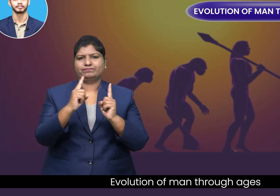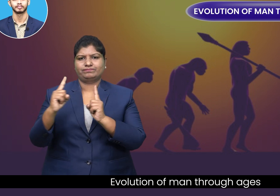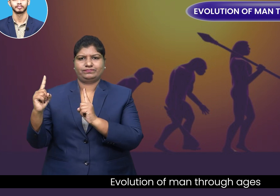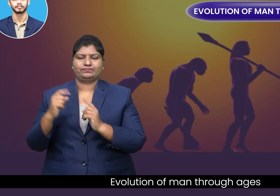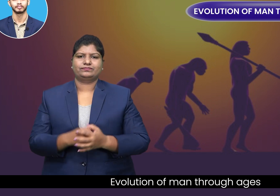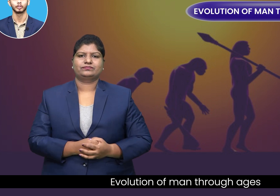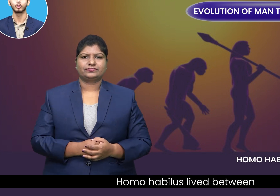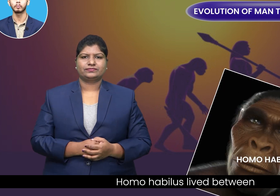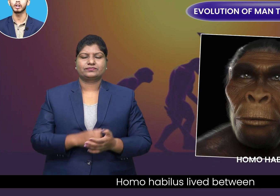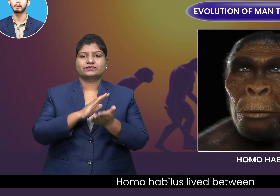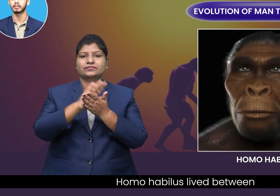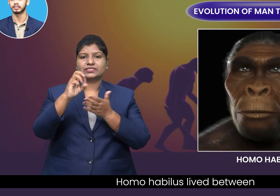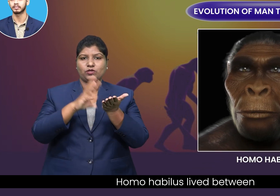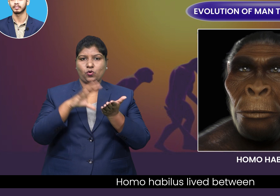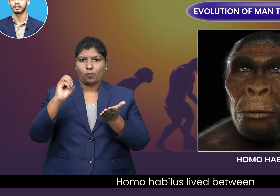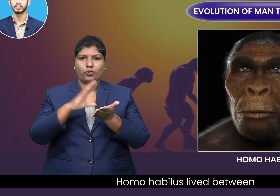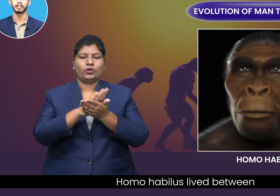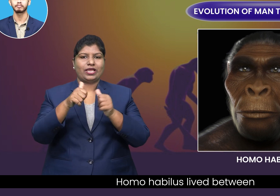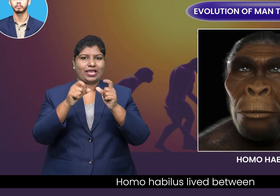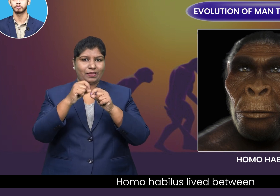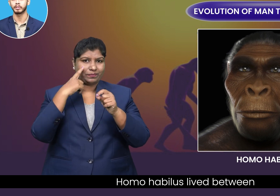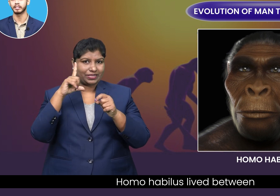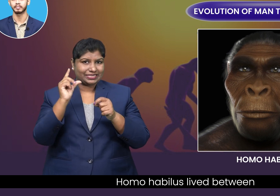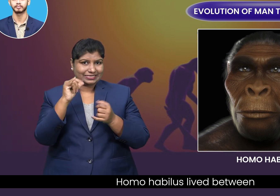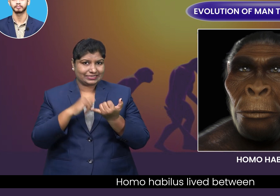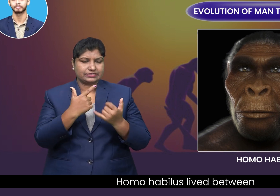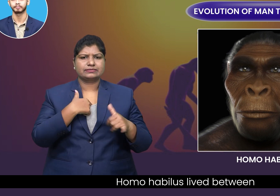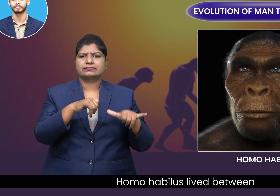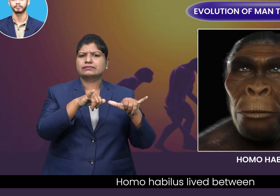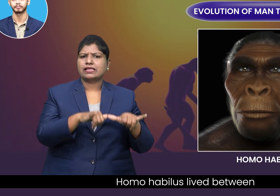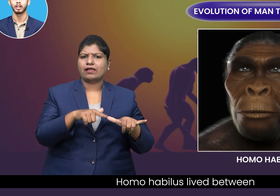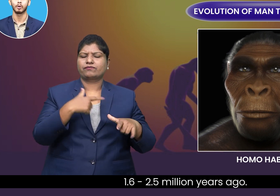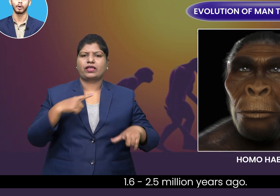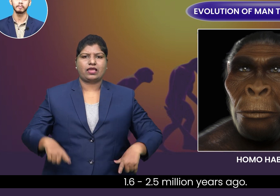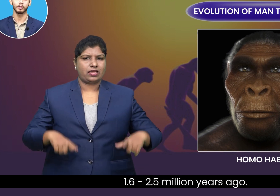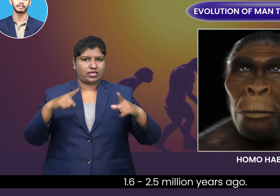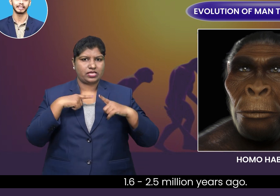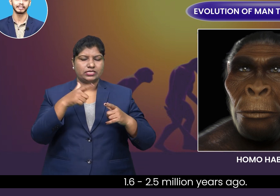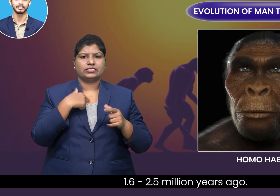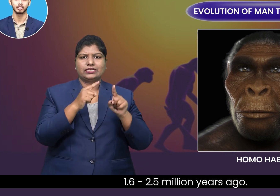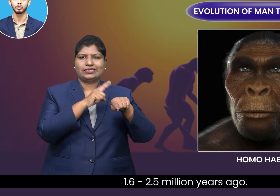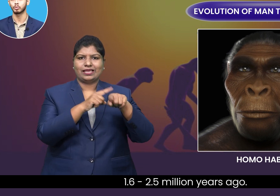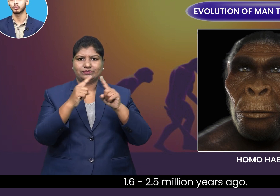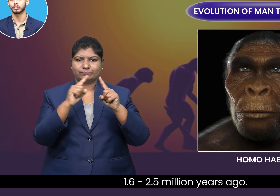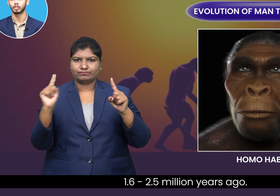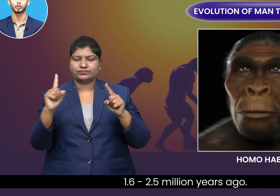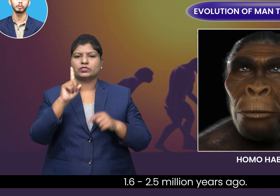Homo habilis lived between 1.6 to 2